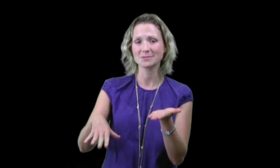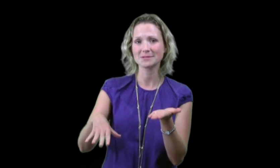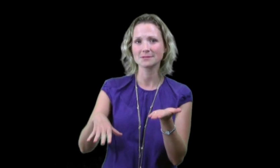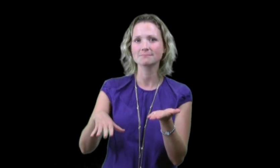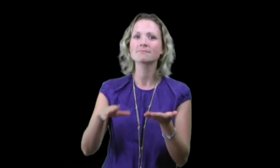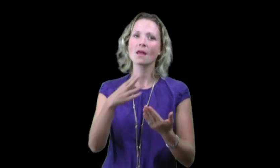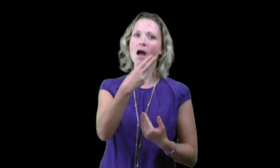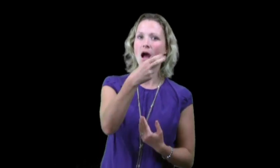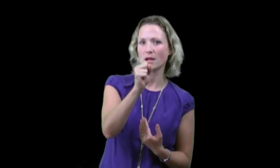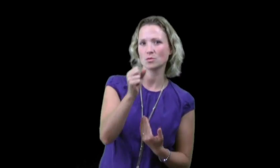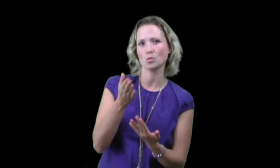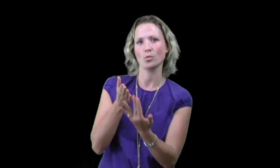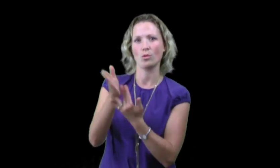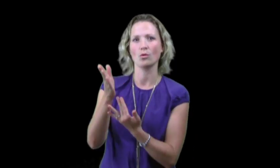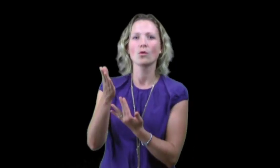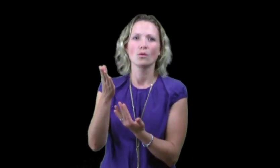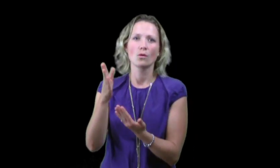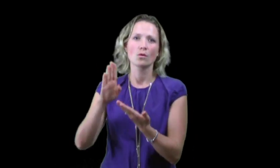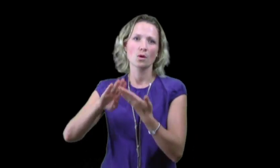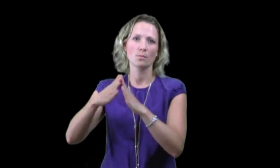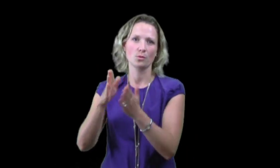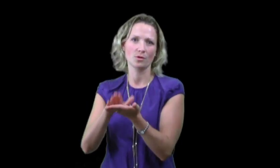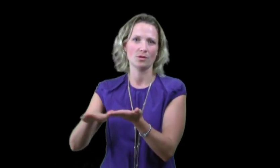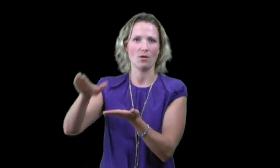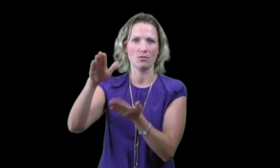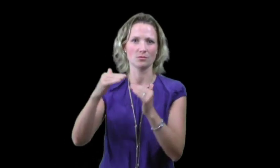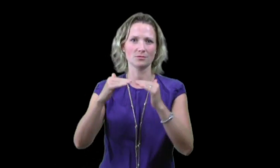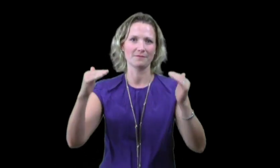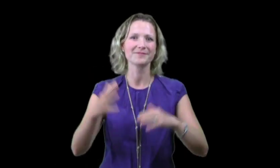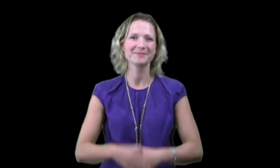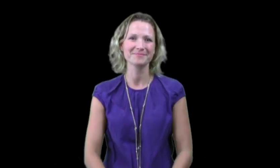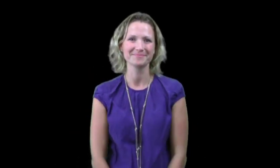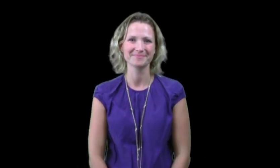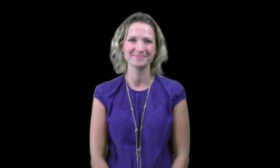The best audience for this video is high school or community college level.